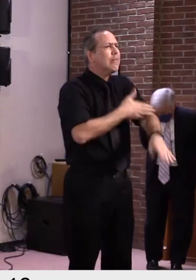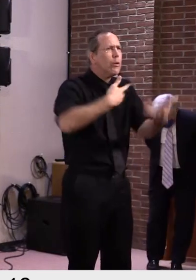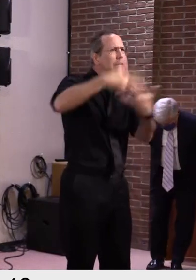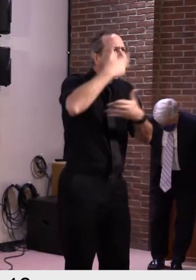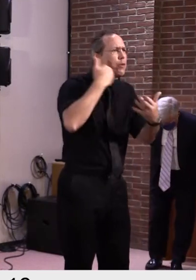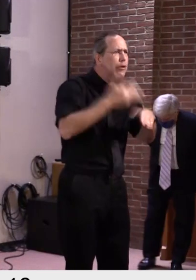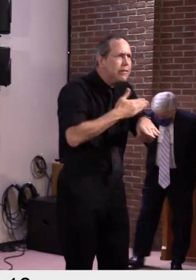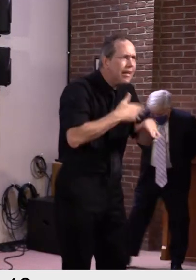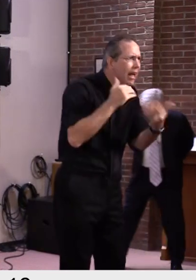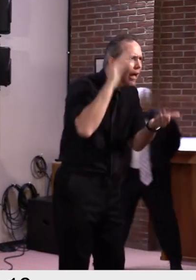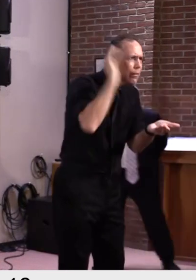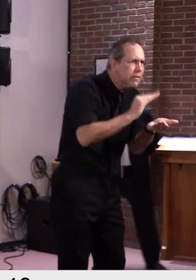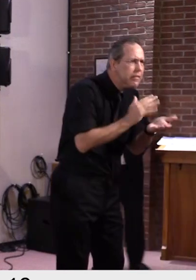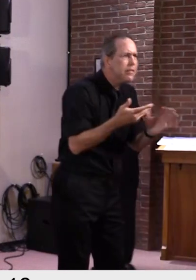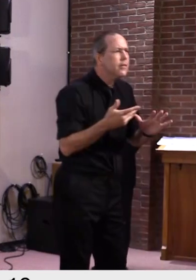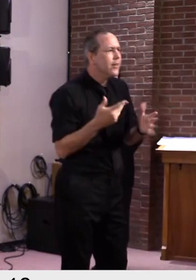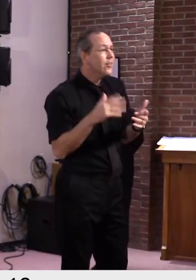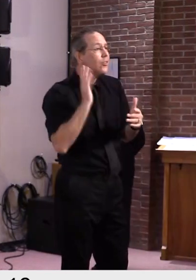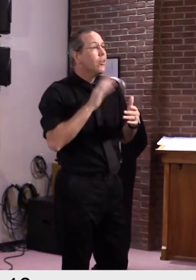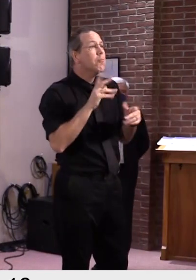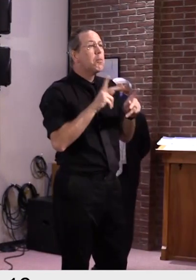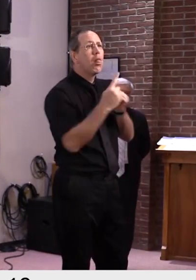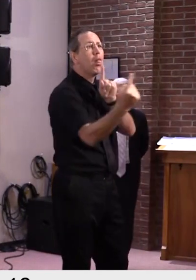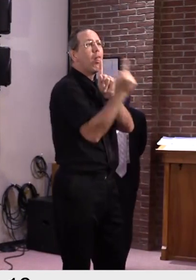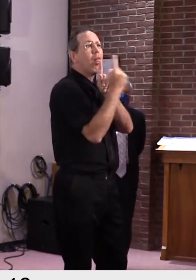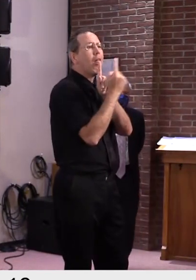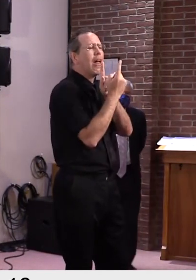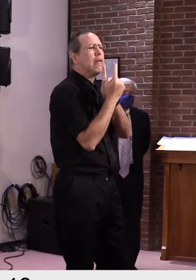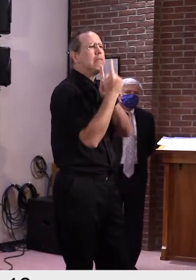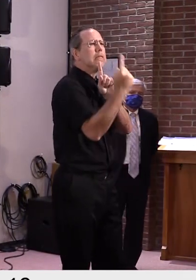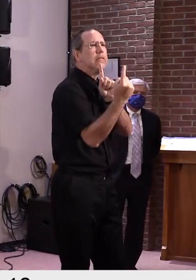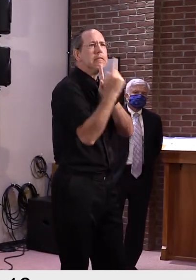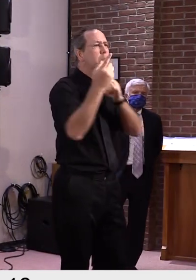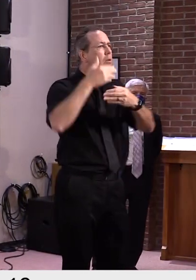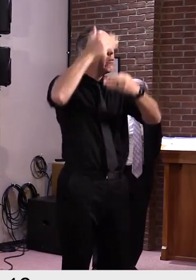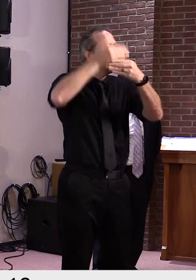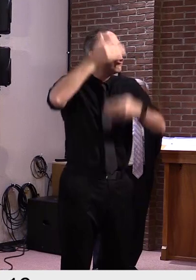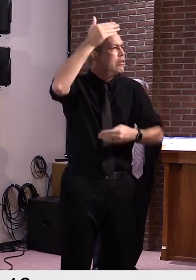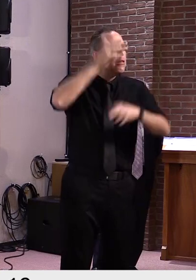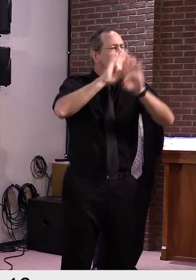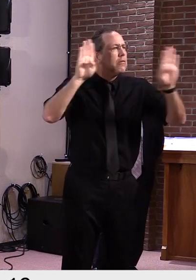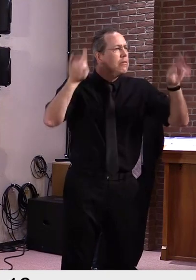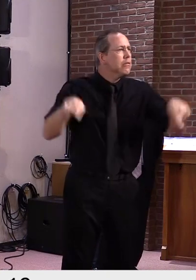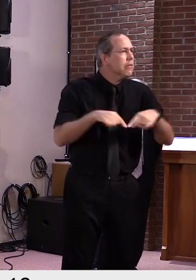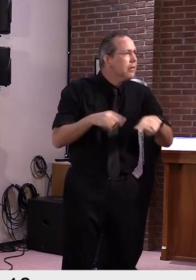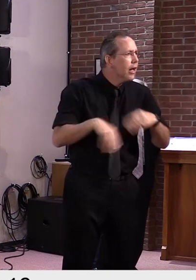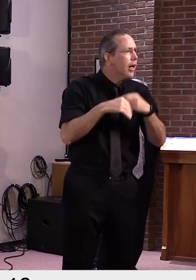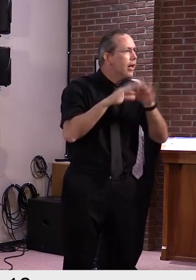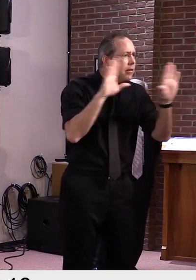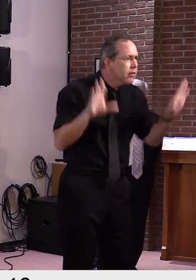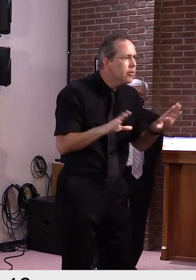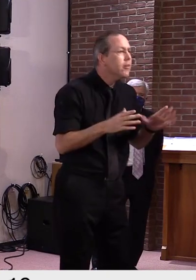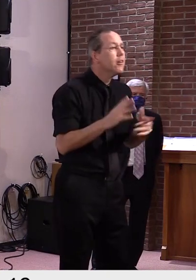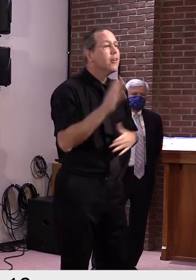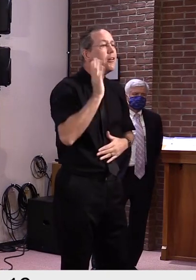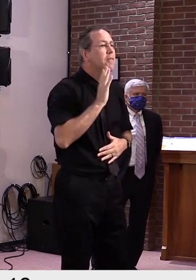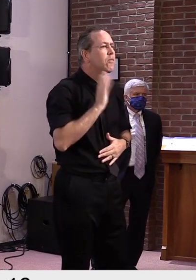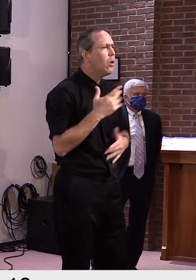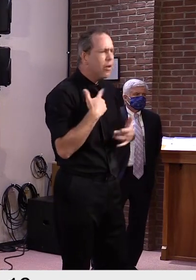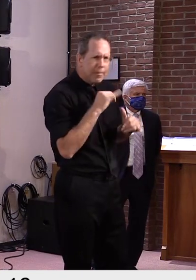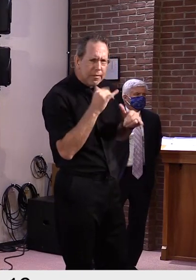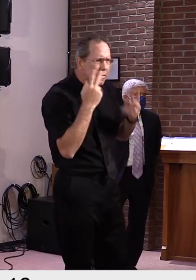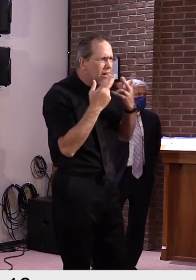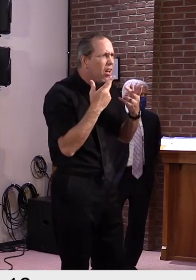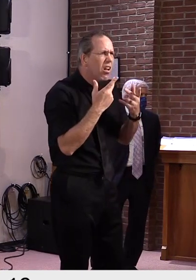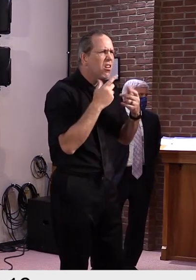months ago when cases and deaths were first spiking we weren't wearing masks. No one knew what